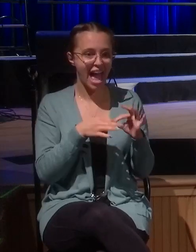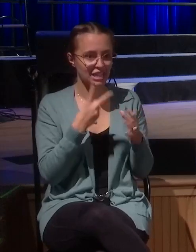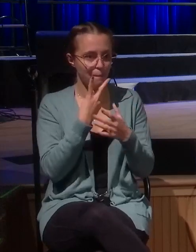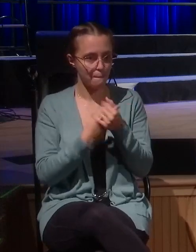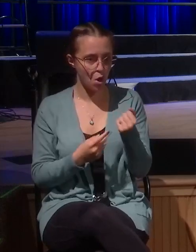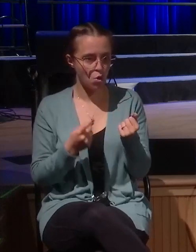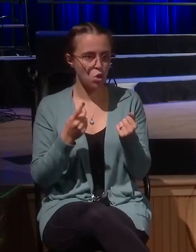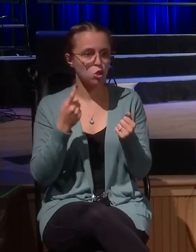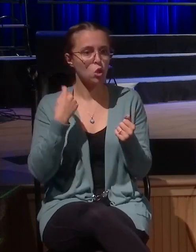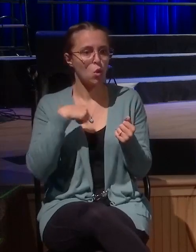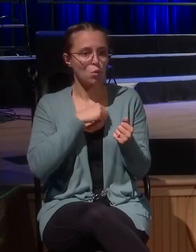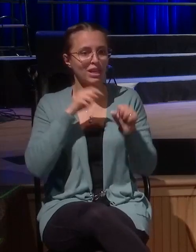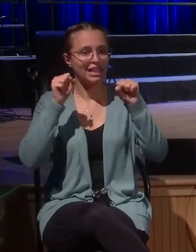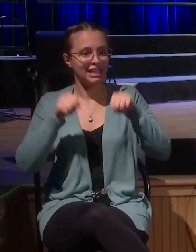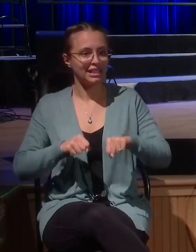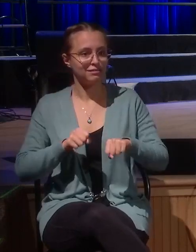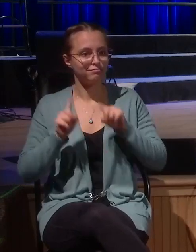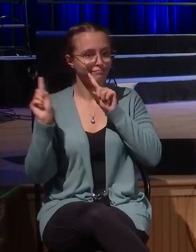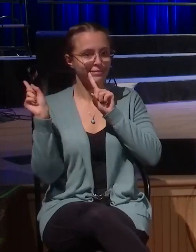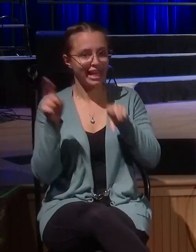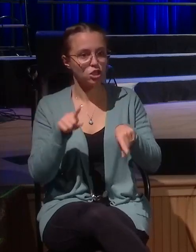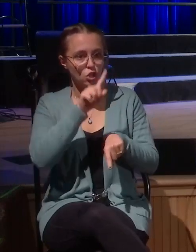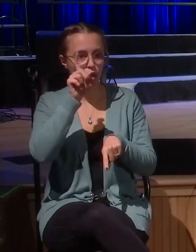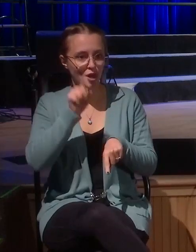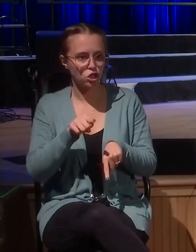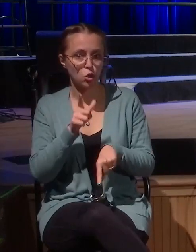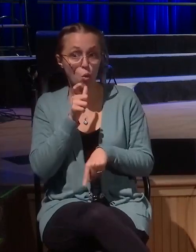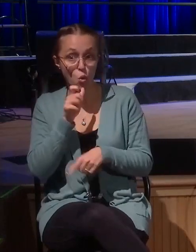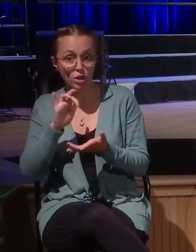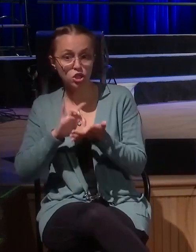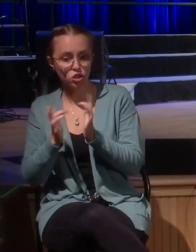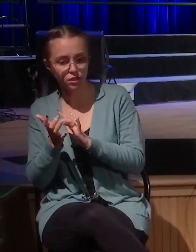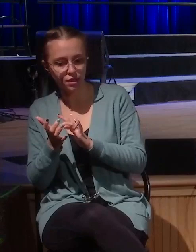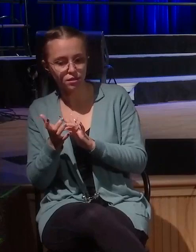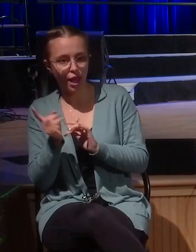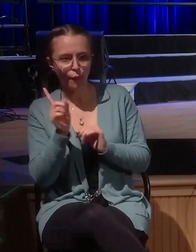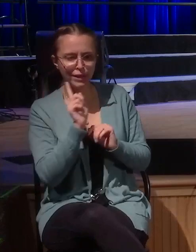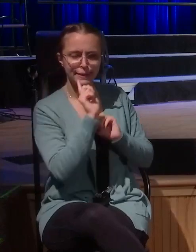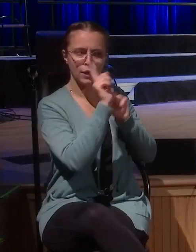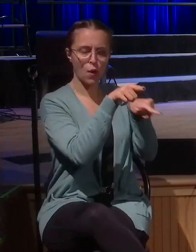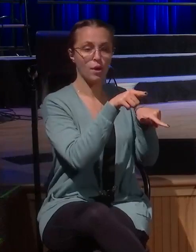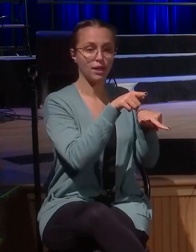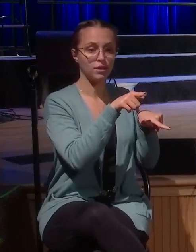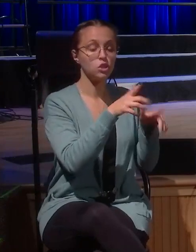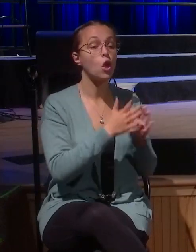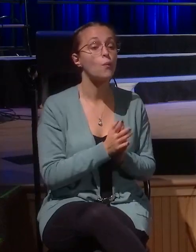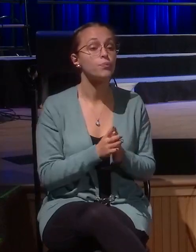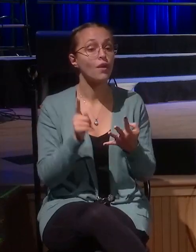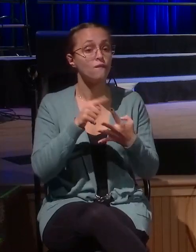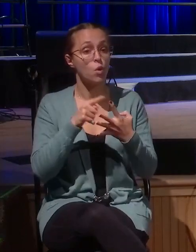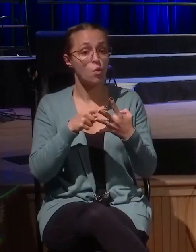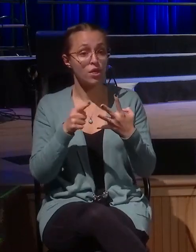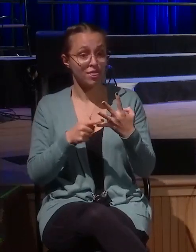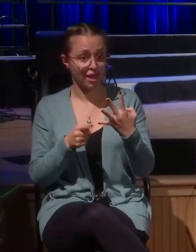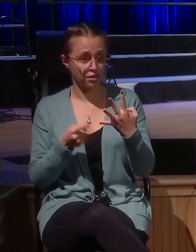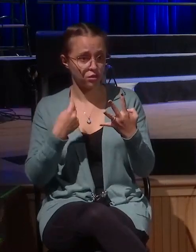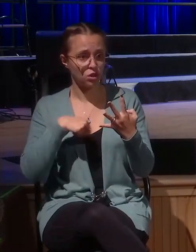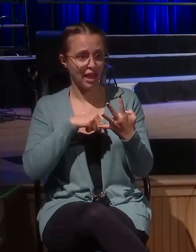is he going, and who is he talking to? So we want to remember four things from chapter 18 that will help us today for the last two weeks. Number one, there's the parable of the